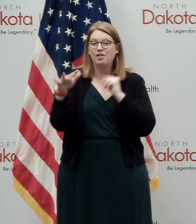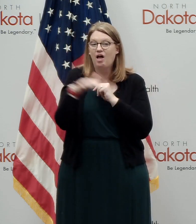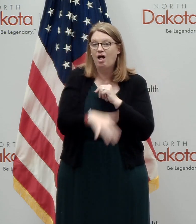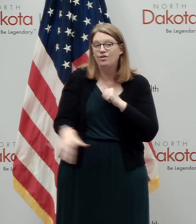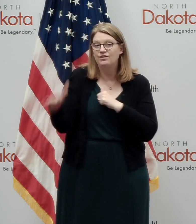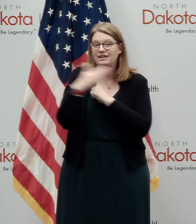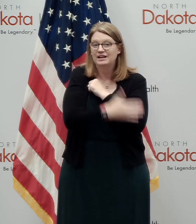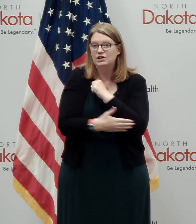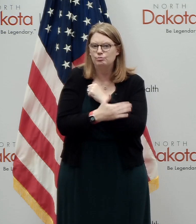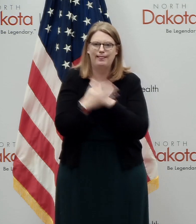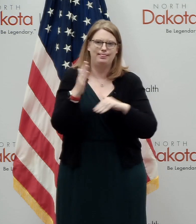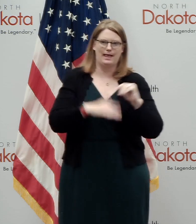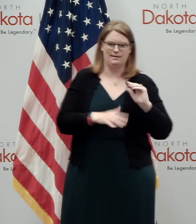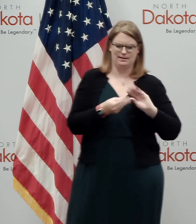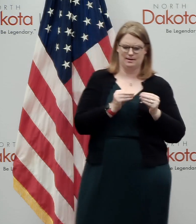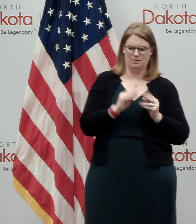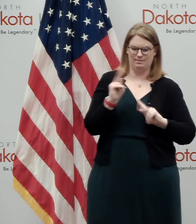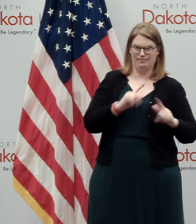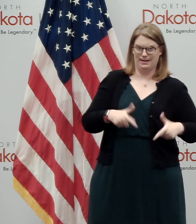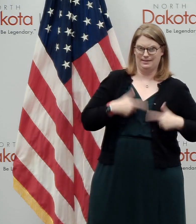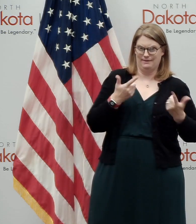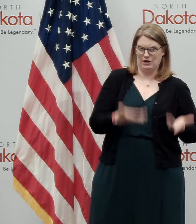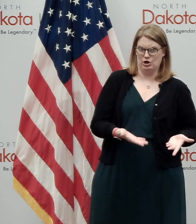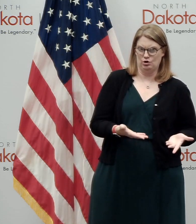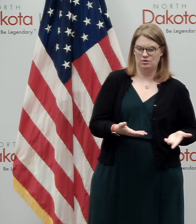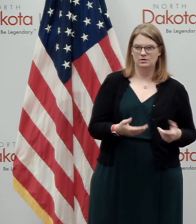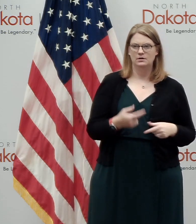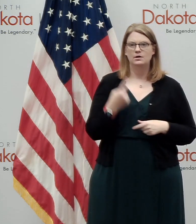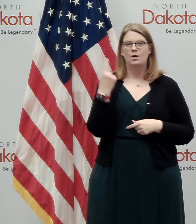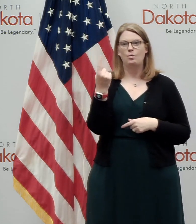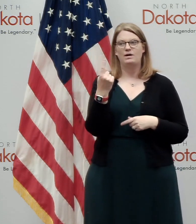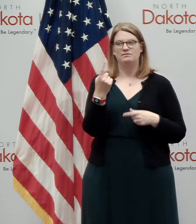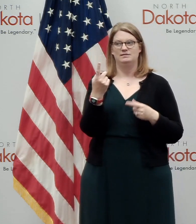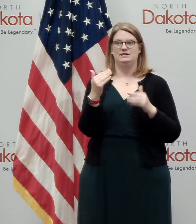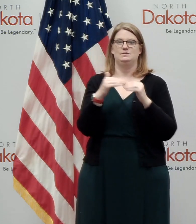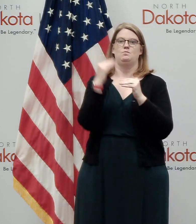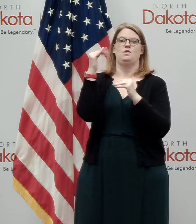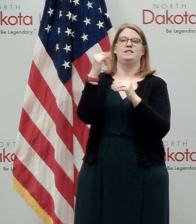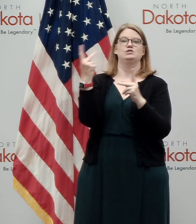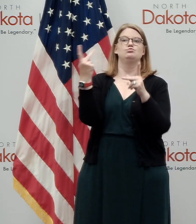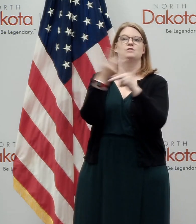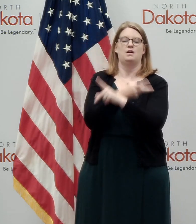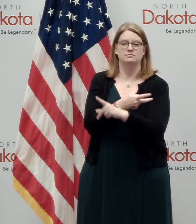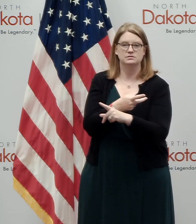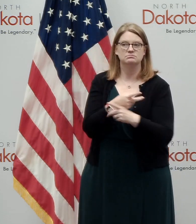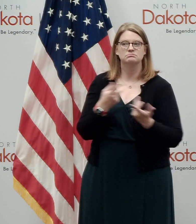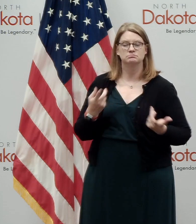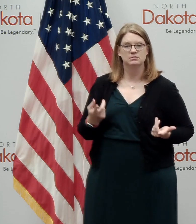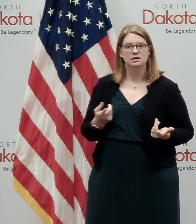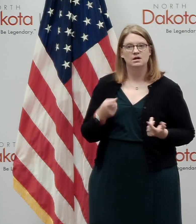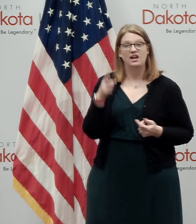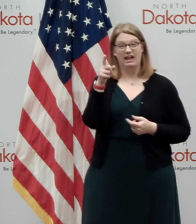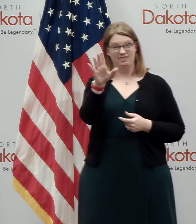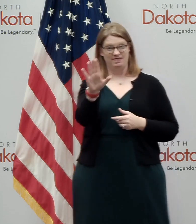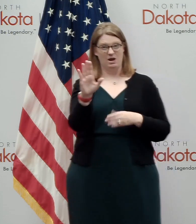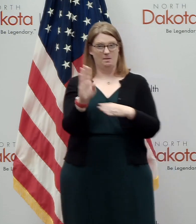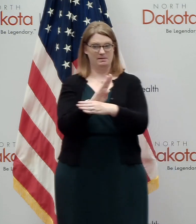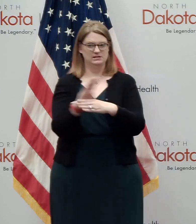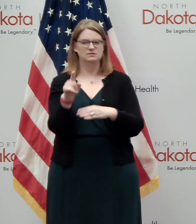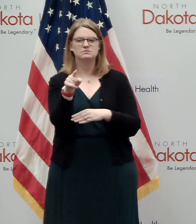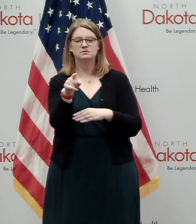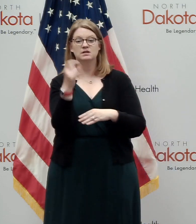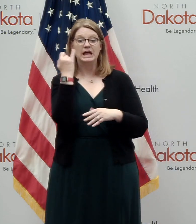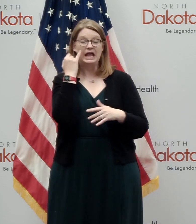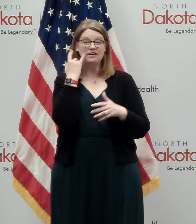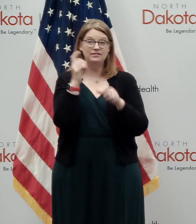in our state. Uh, one of them, it's more than two X more than citizens in our state. Uh, and they have found that by requiring masks for their